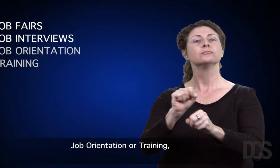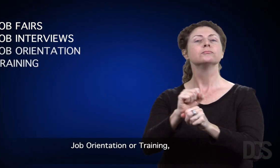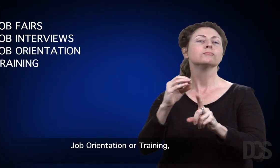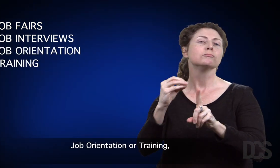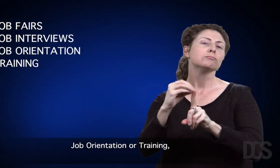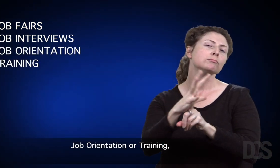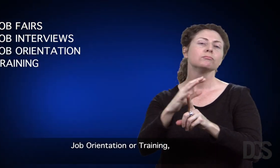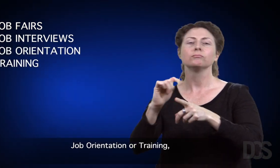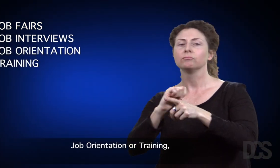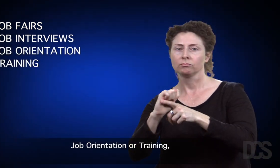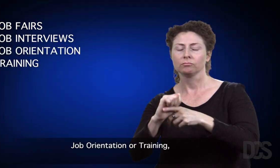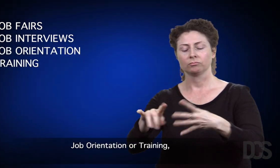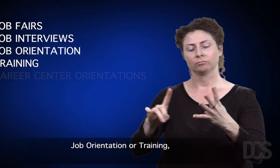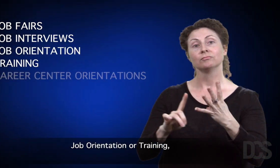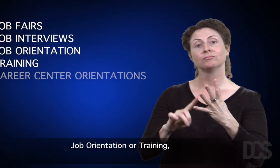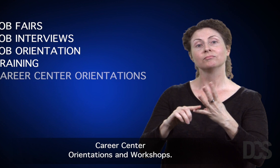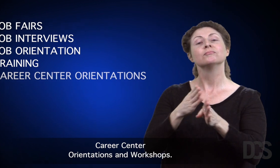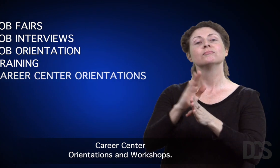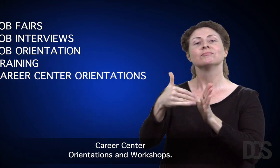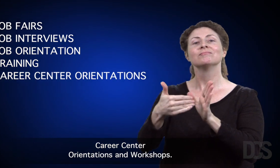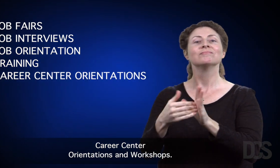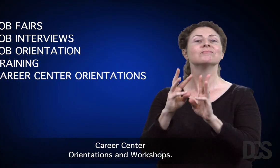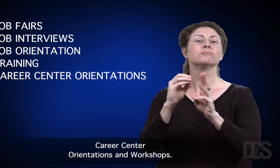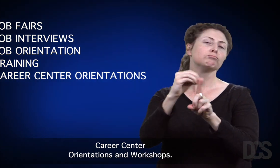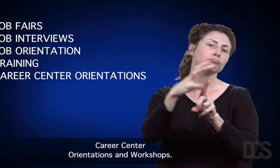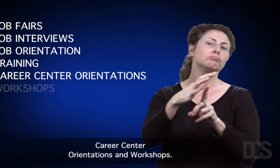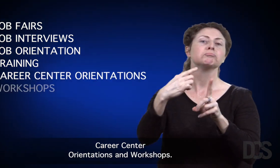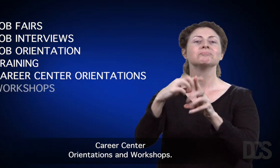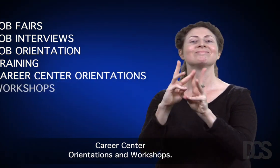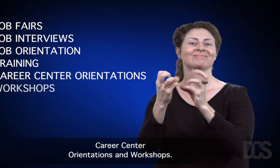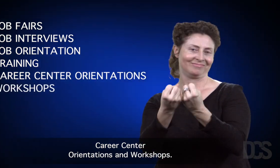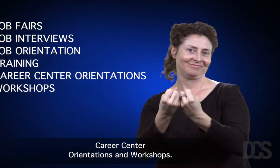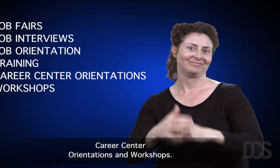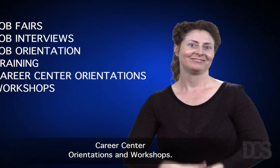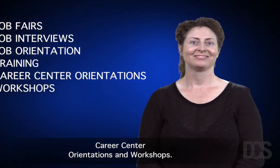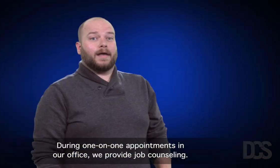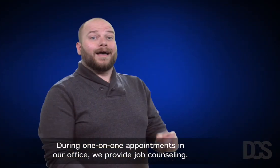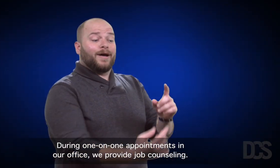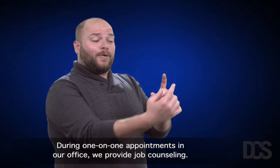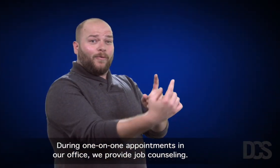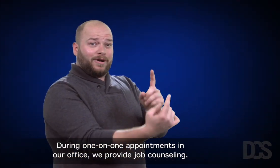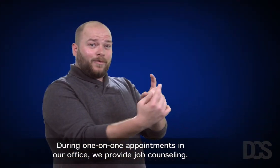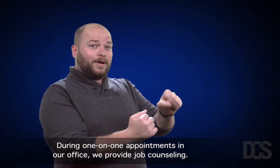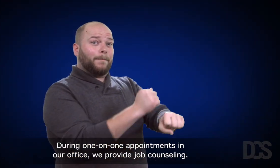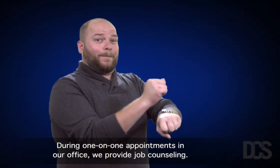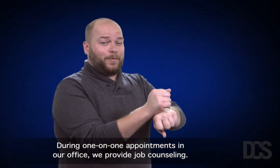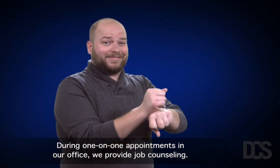orientation or training, and career center orientations and workshops. During one-on-one appointments in